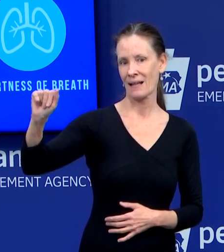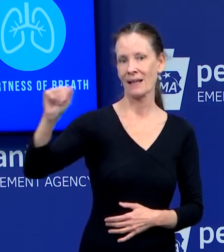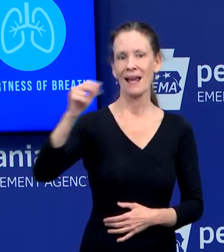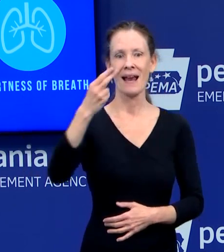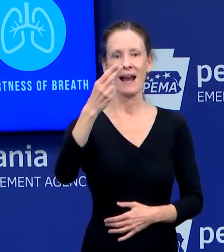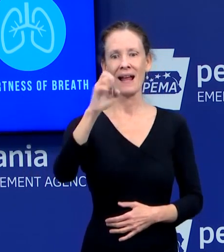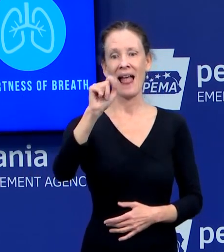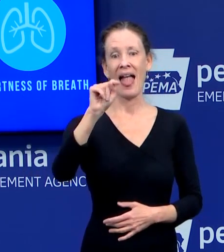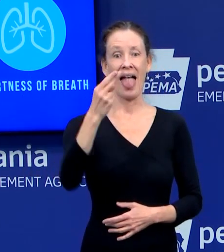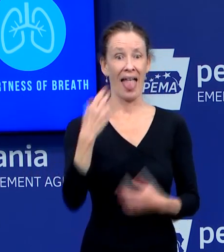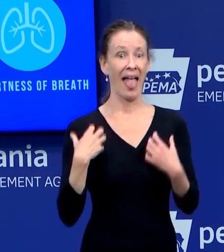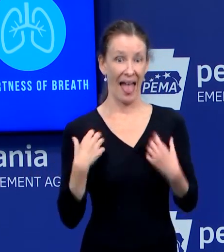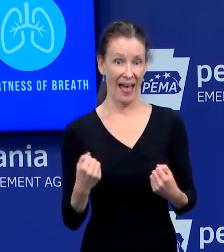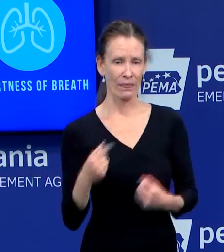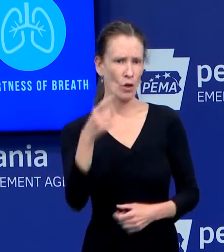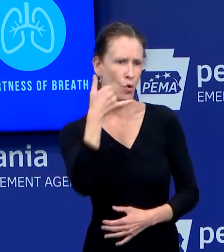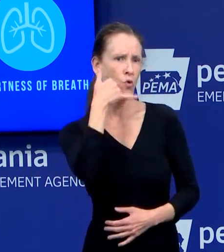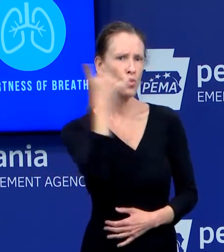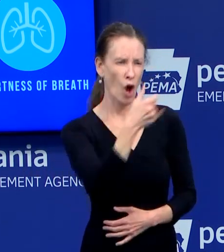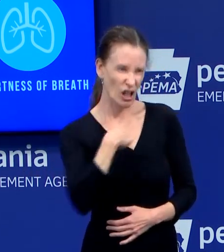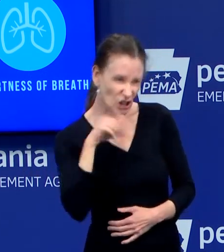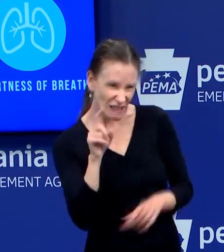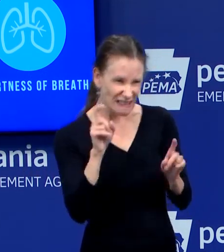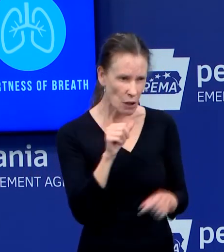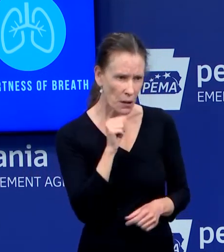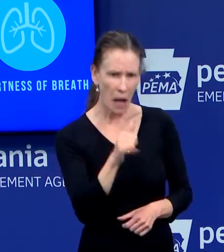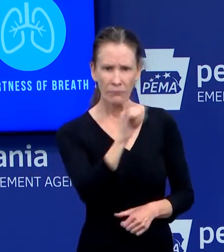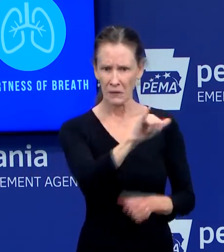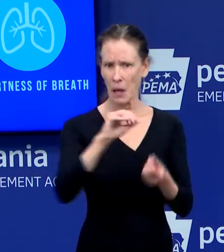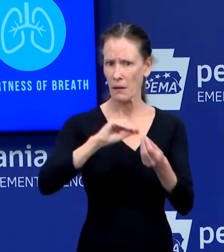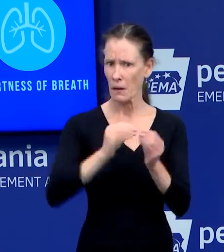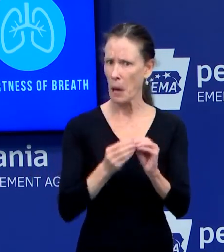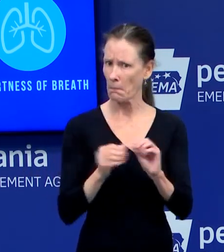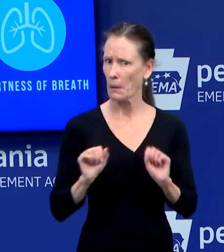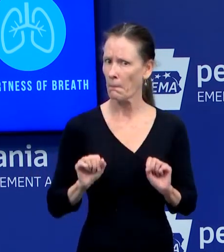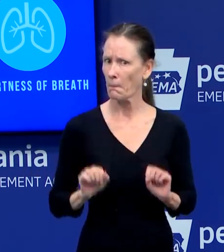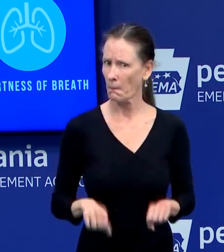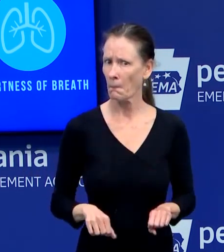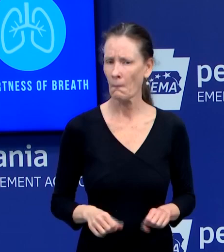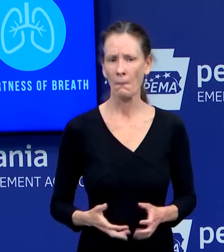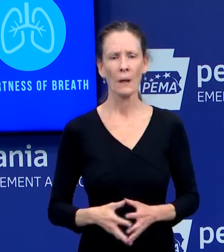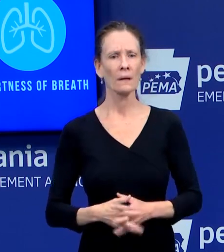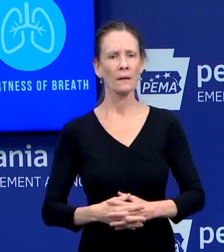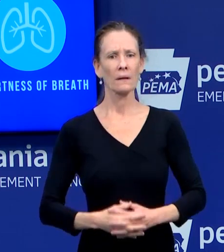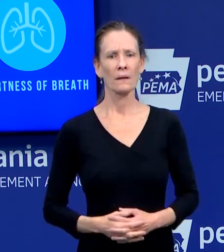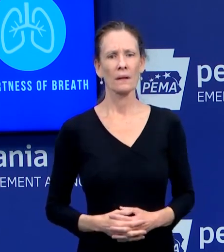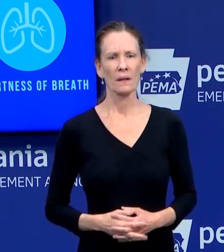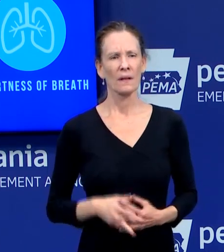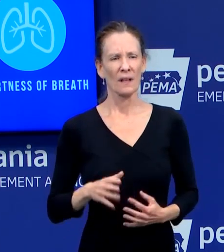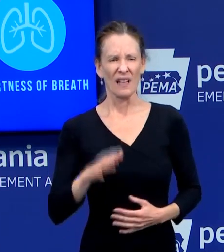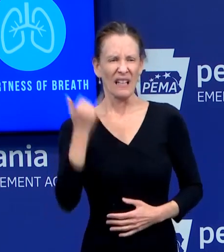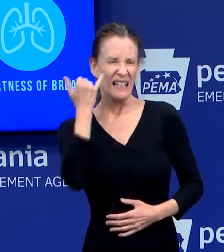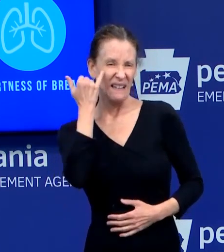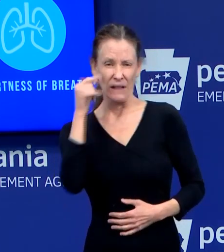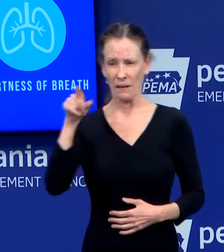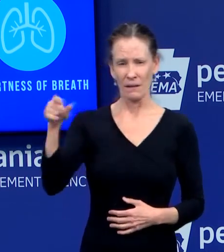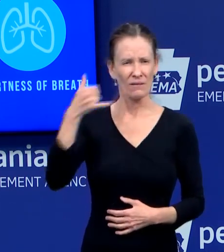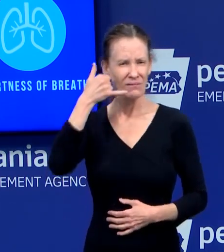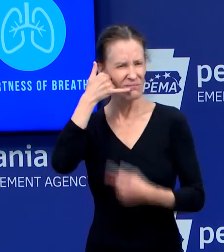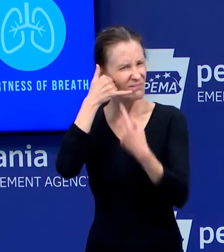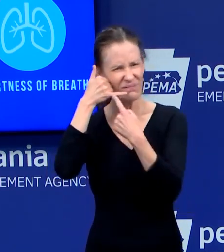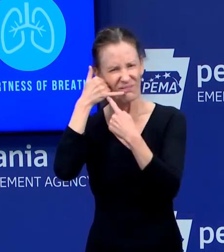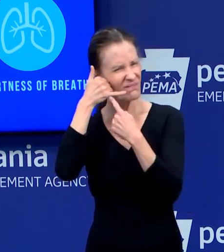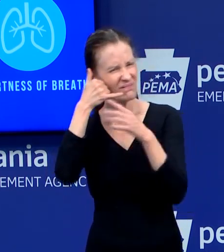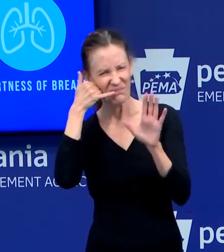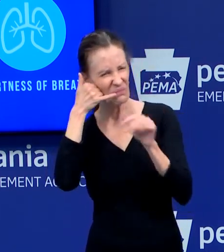recommend a test because of CDC criteria, but the provider really wants to do a test, then order it